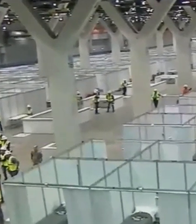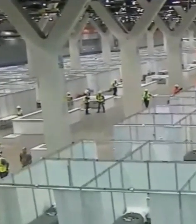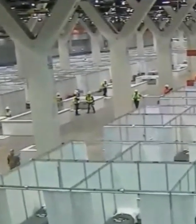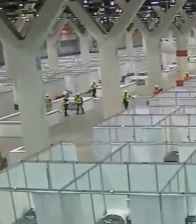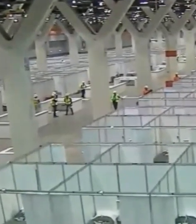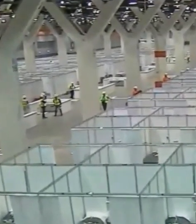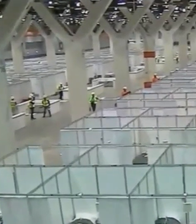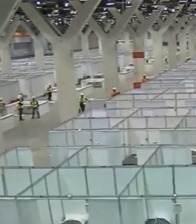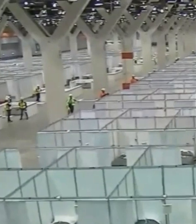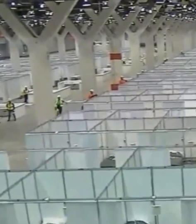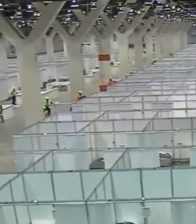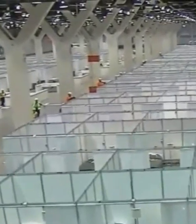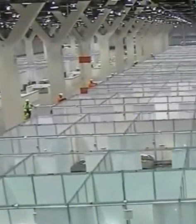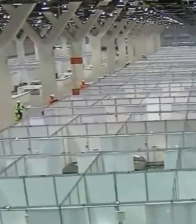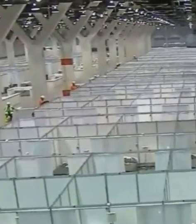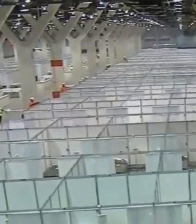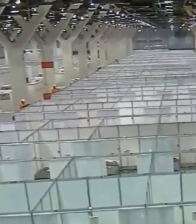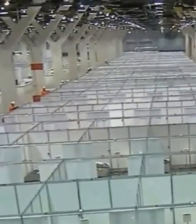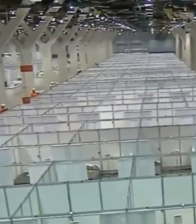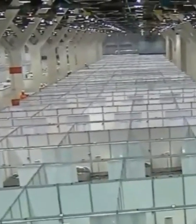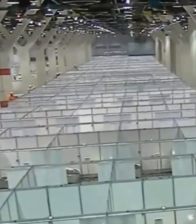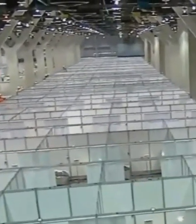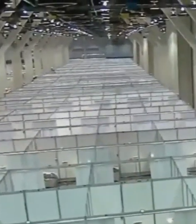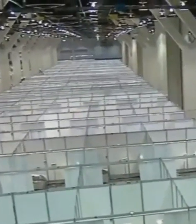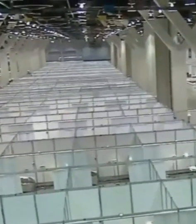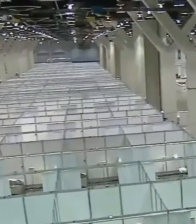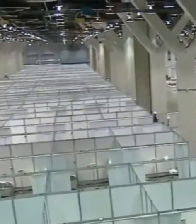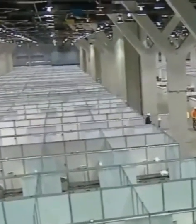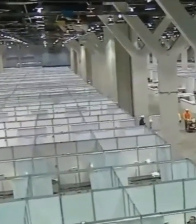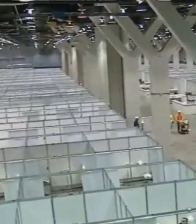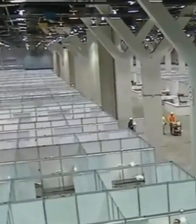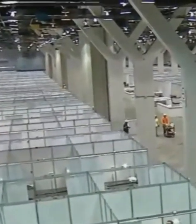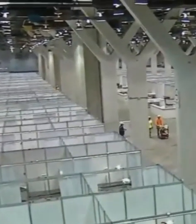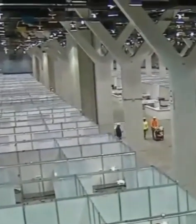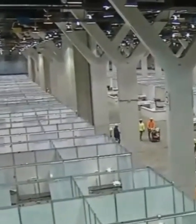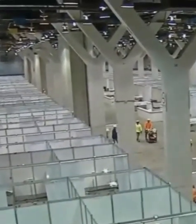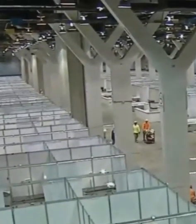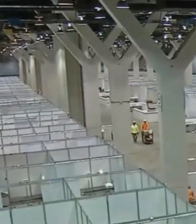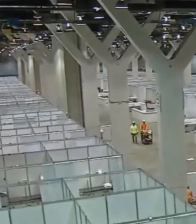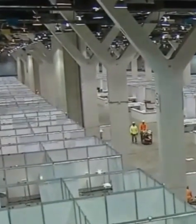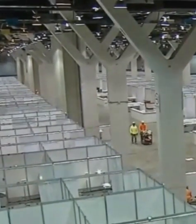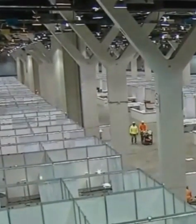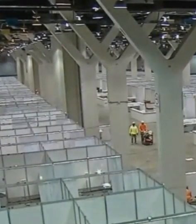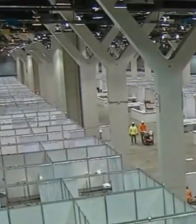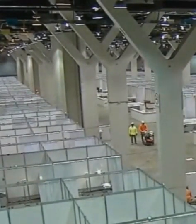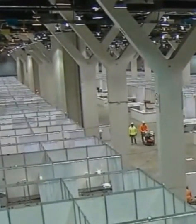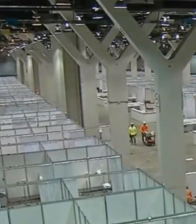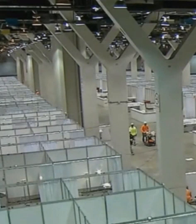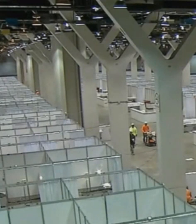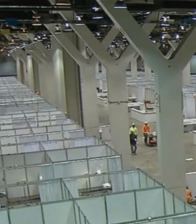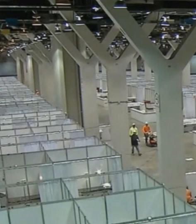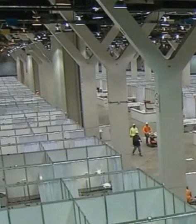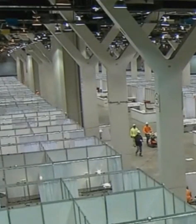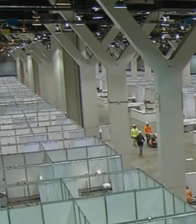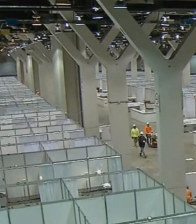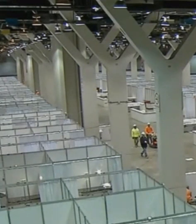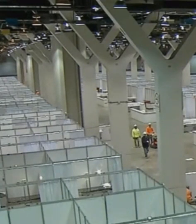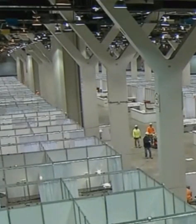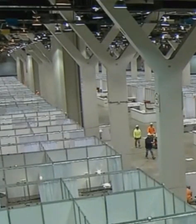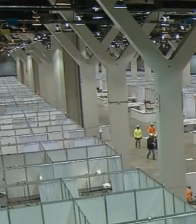outbreaks, depending upon the expected number of hospitalizations, it can range in any given area from